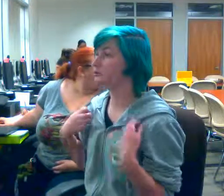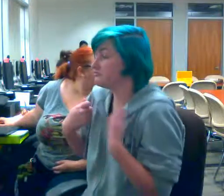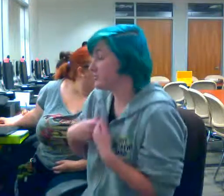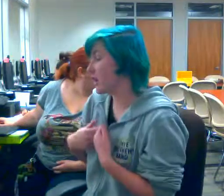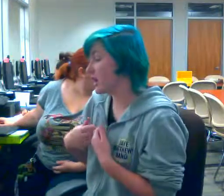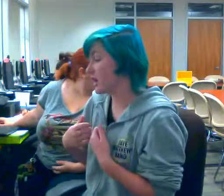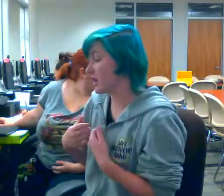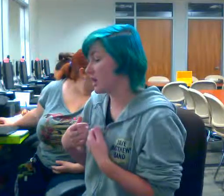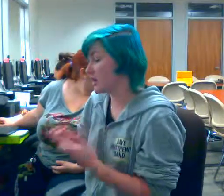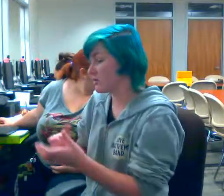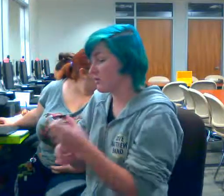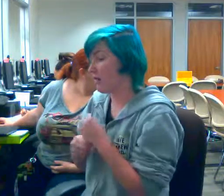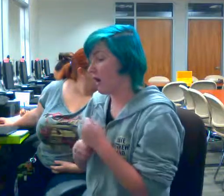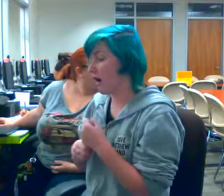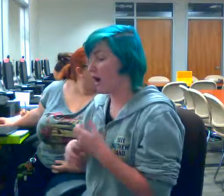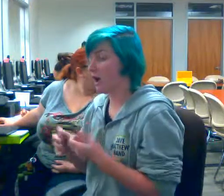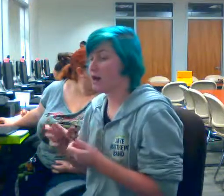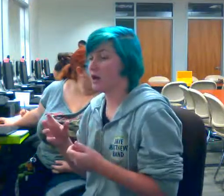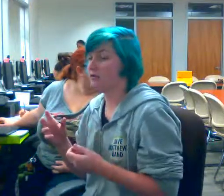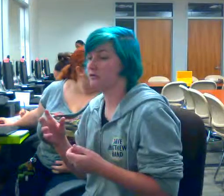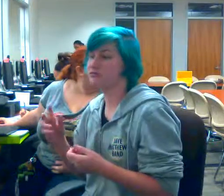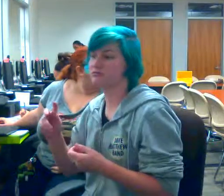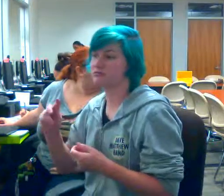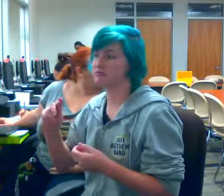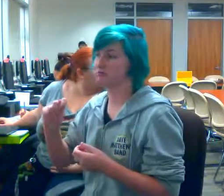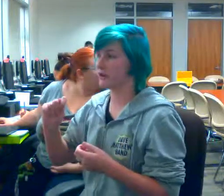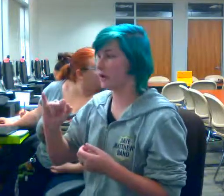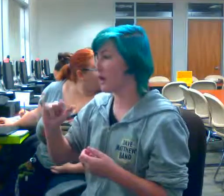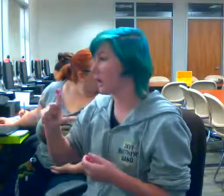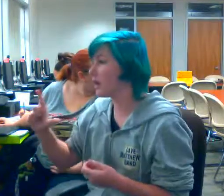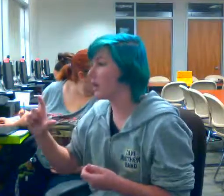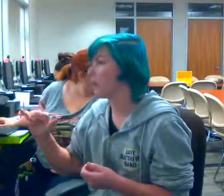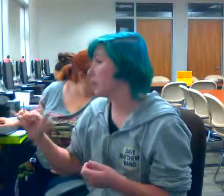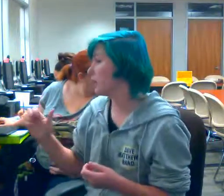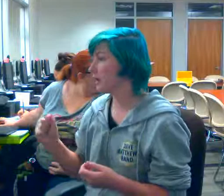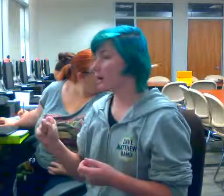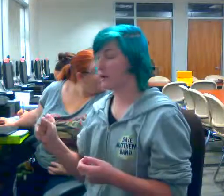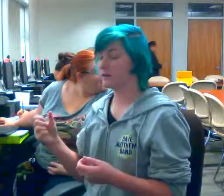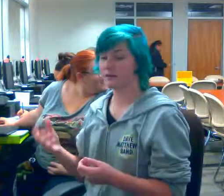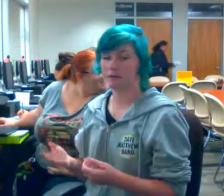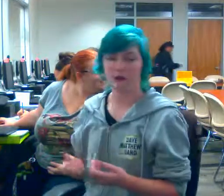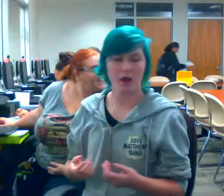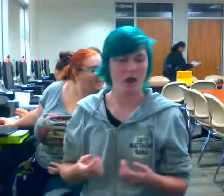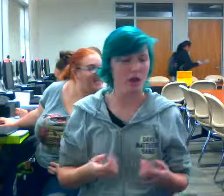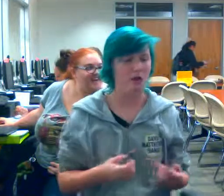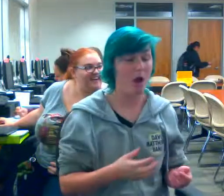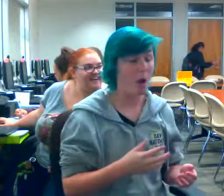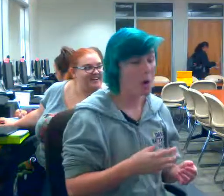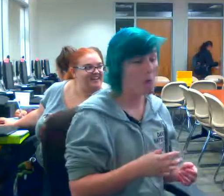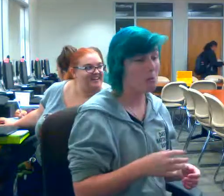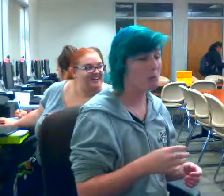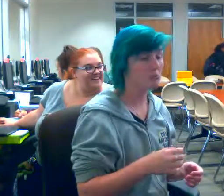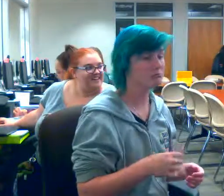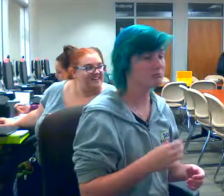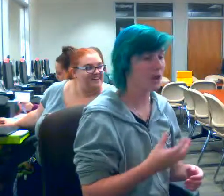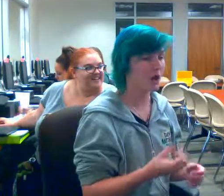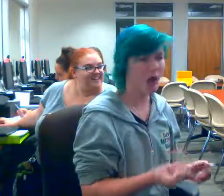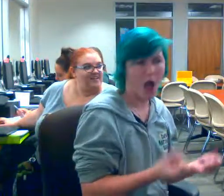You're going to the mean tutor? She's there. Yeah. We're waiting until 5 to see if Jasmine comes back. She's the mean tutor? Yeah.